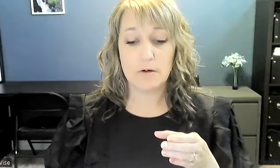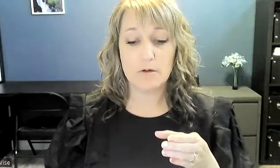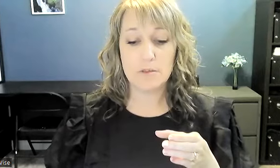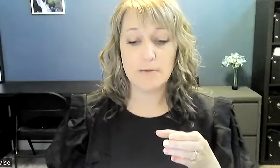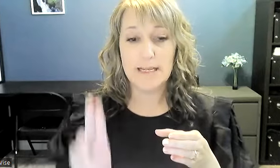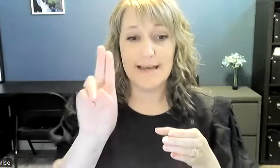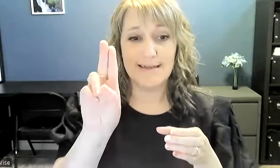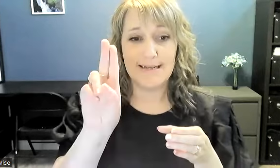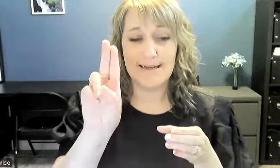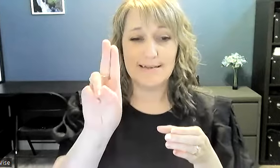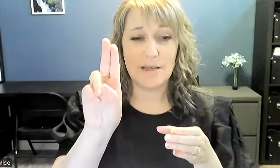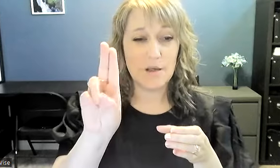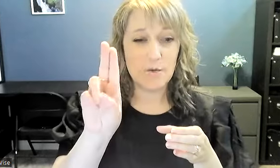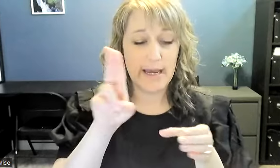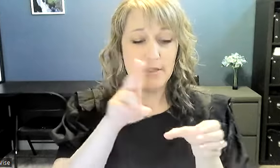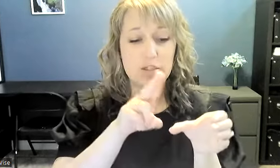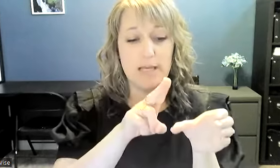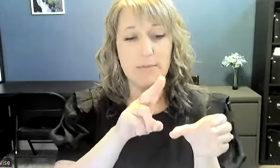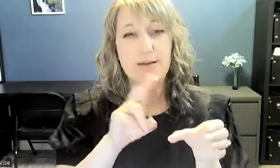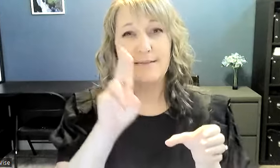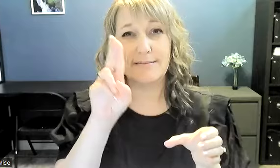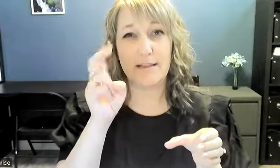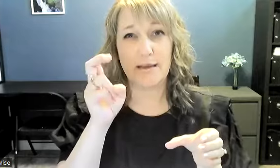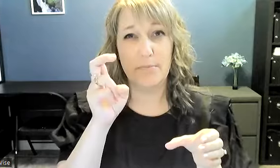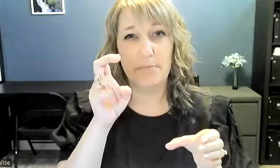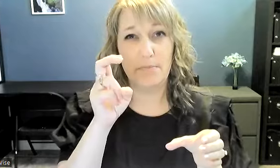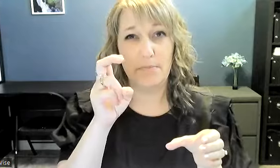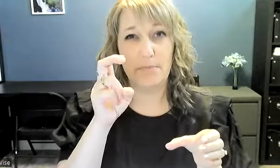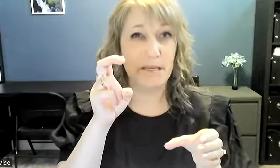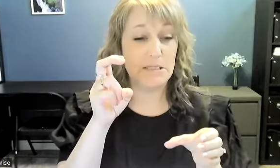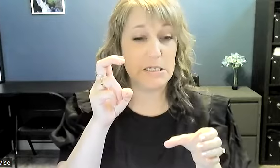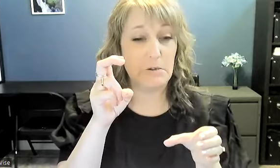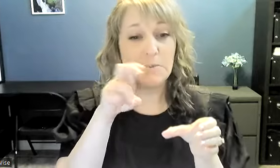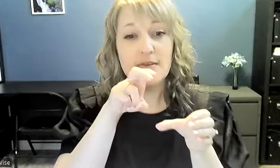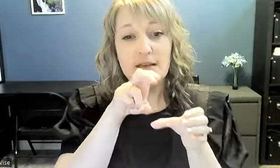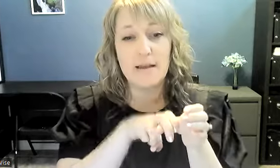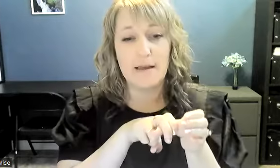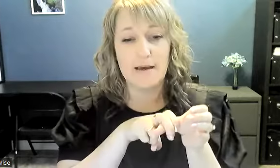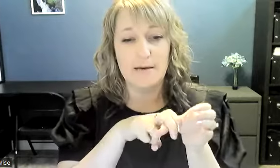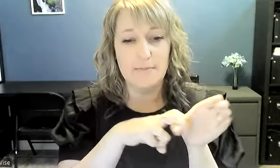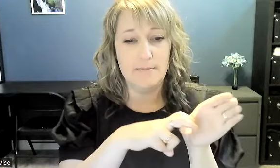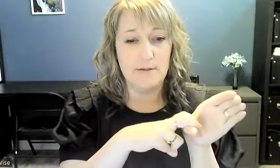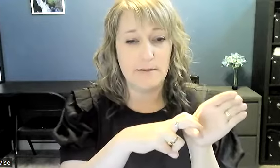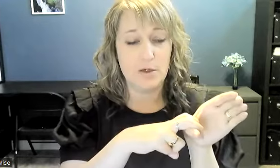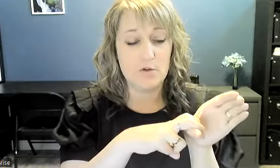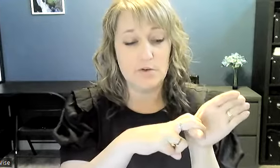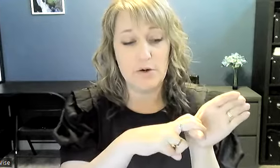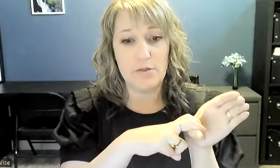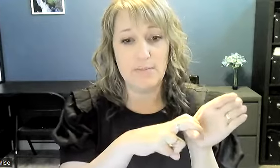dominant hand is a u hand shape well like a bent u um that goes over your thumb